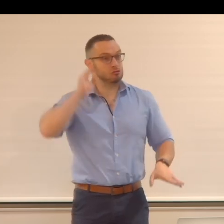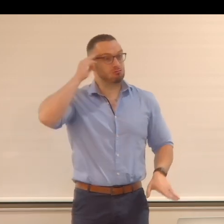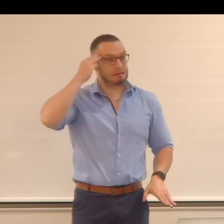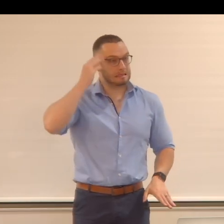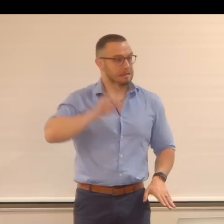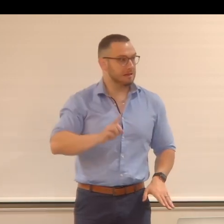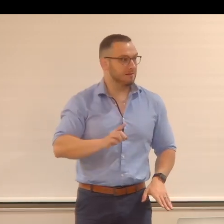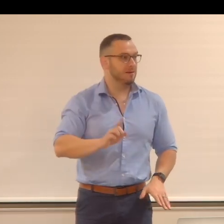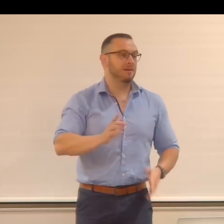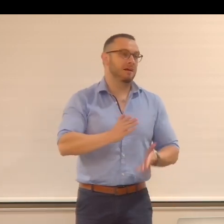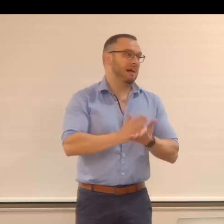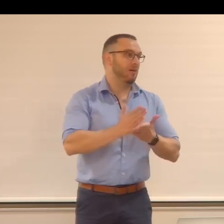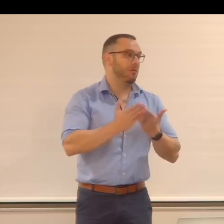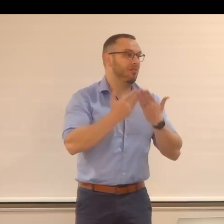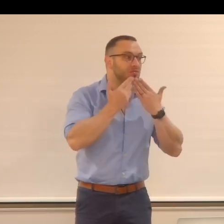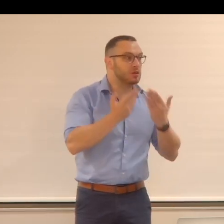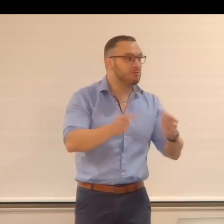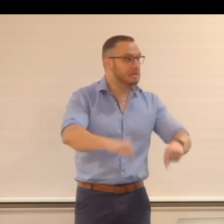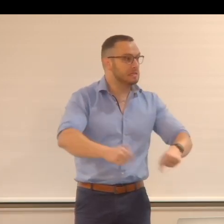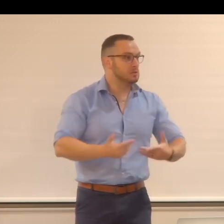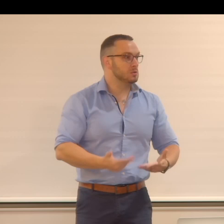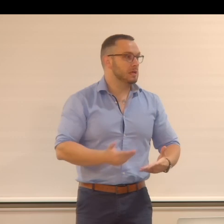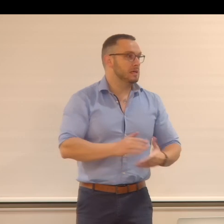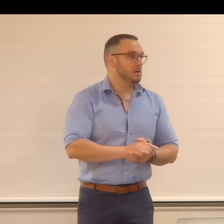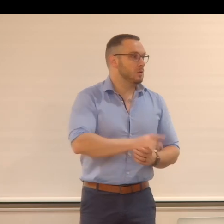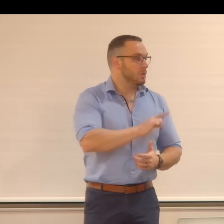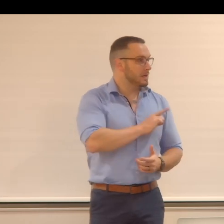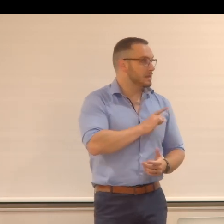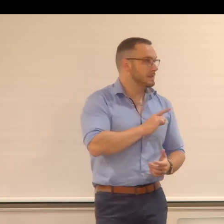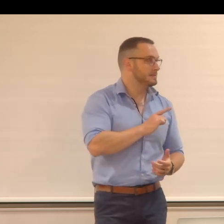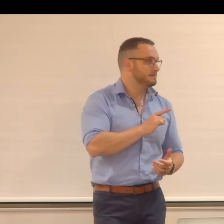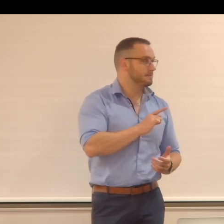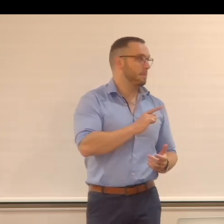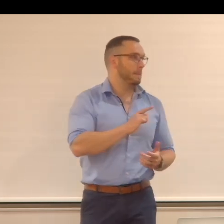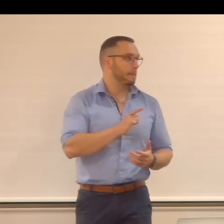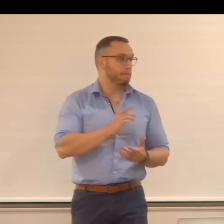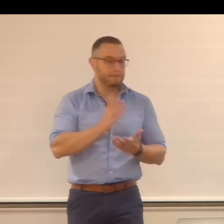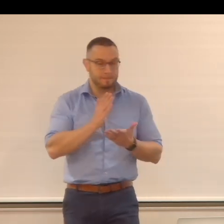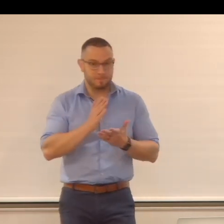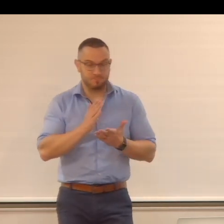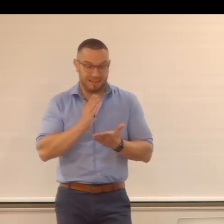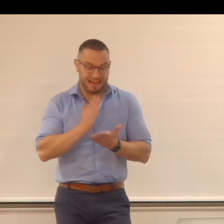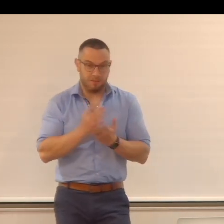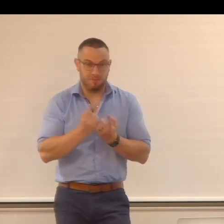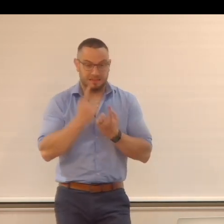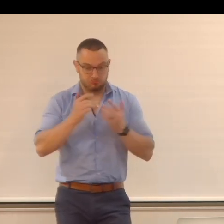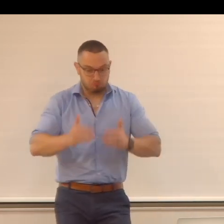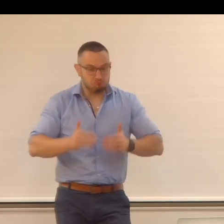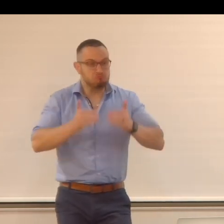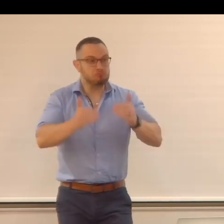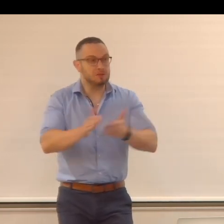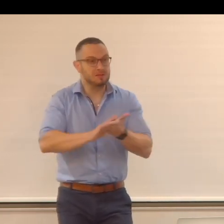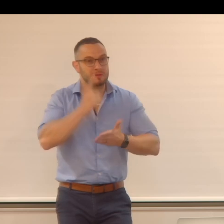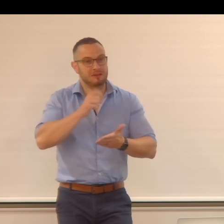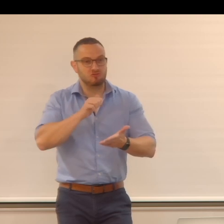And I thank you for being here today to make the, um, the whole thing advance so that we could go in